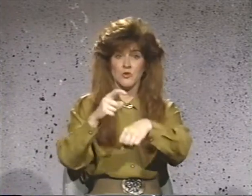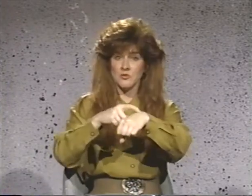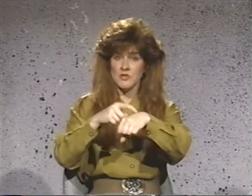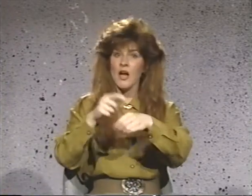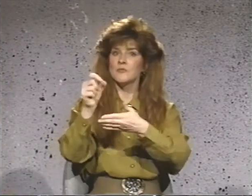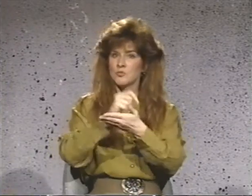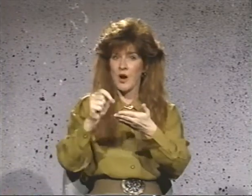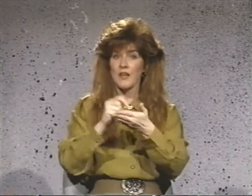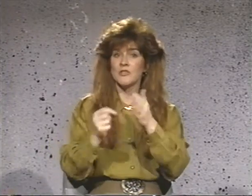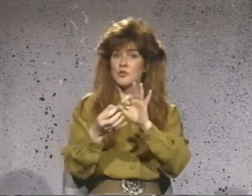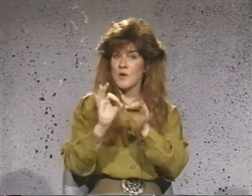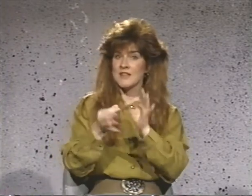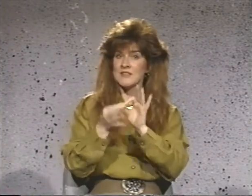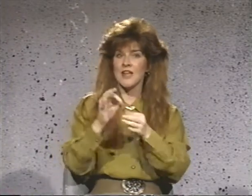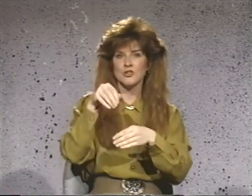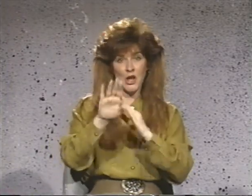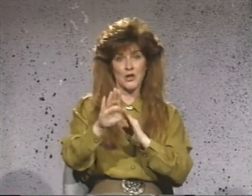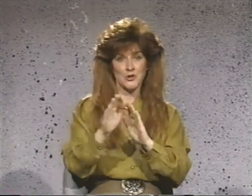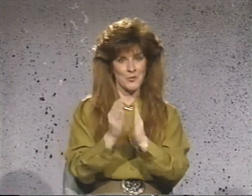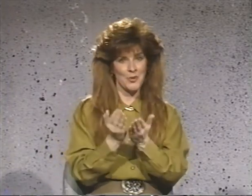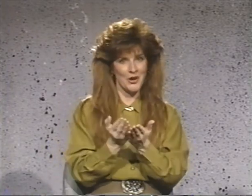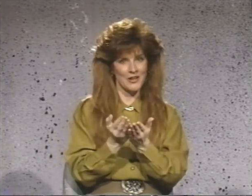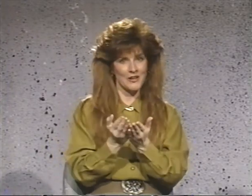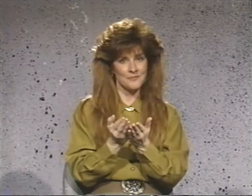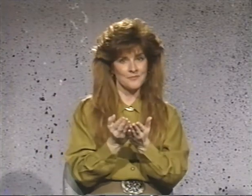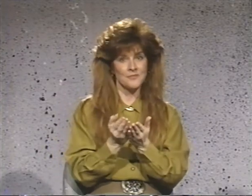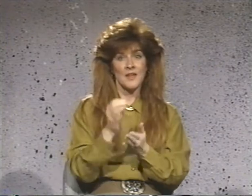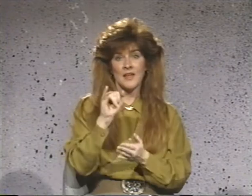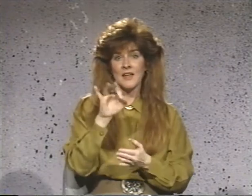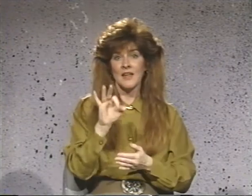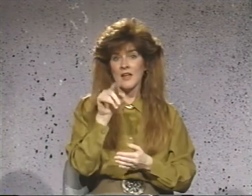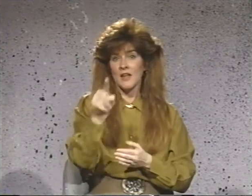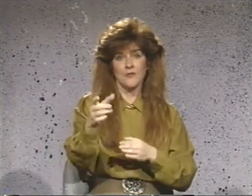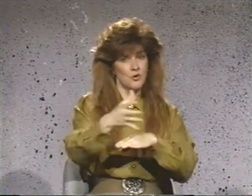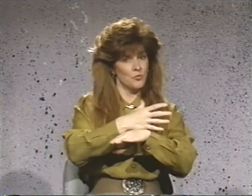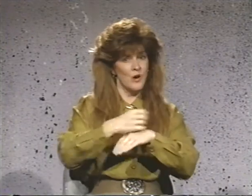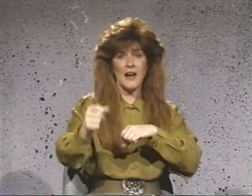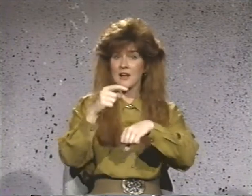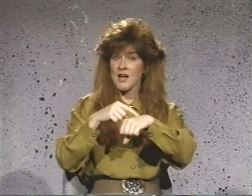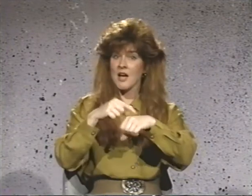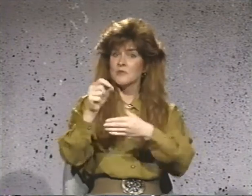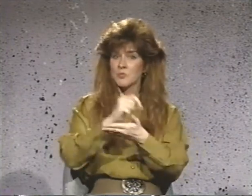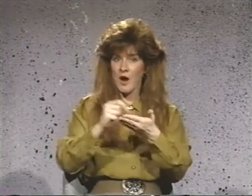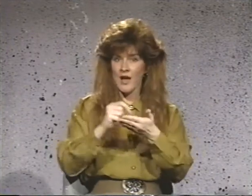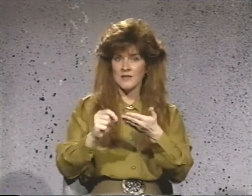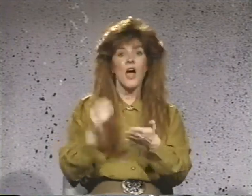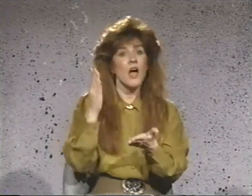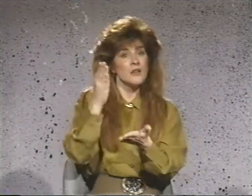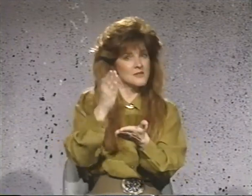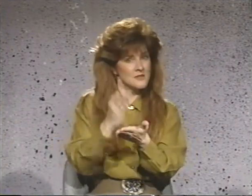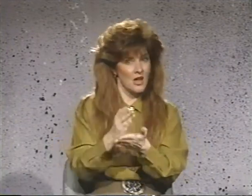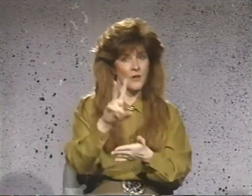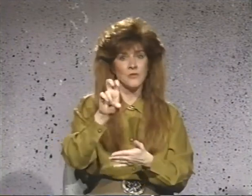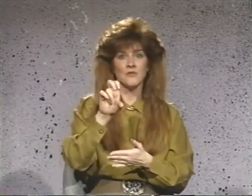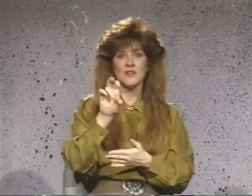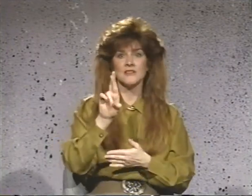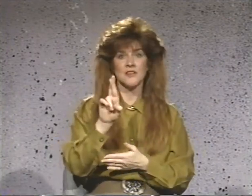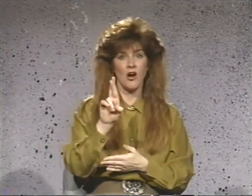you time to write the translation in your book. If you run out of time to write, stop the VCR